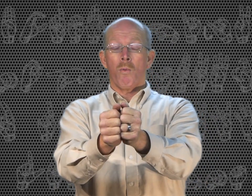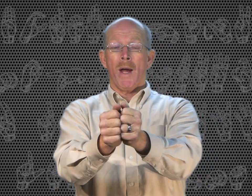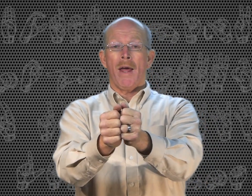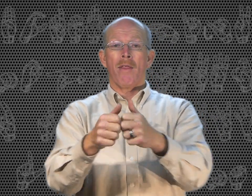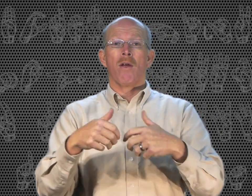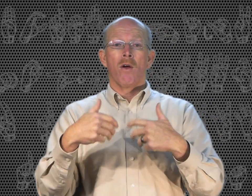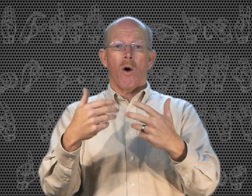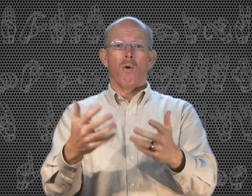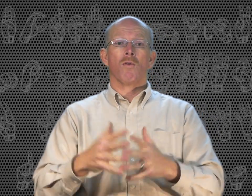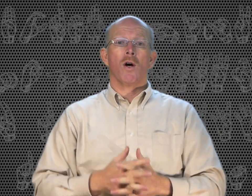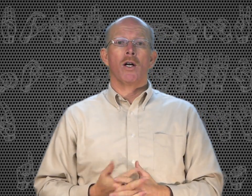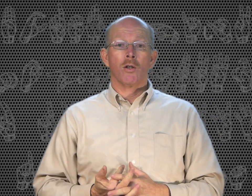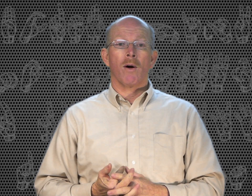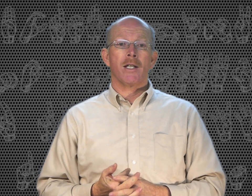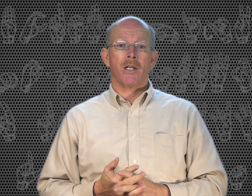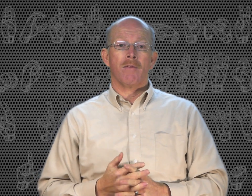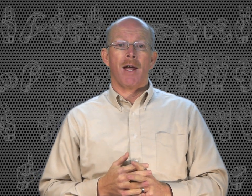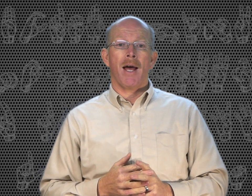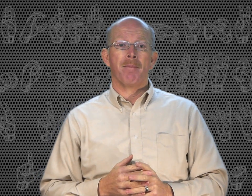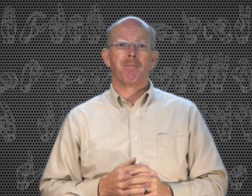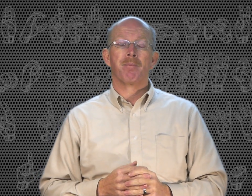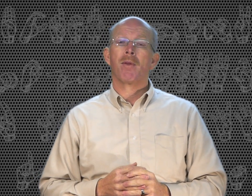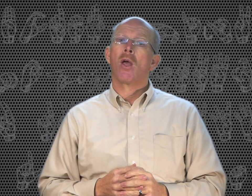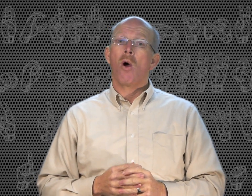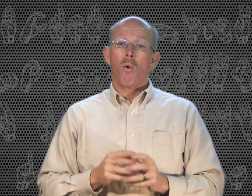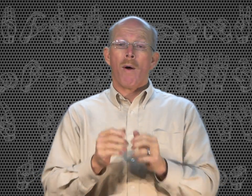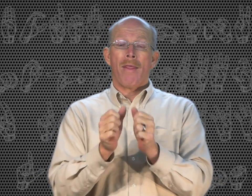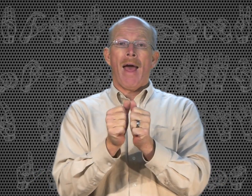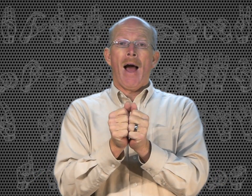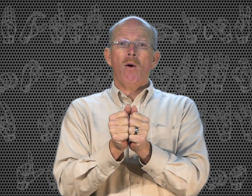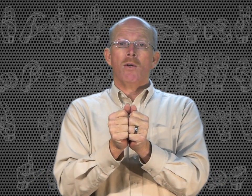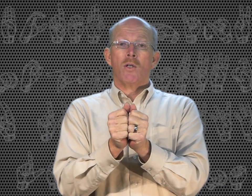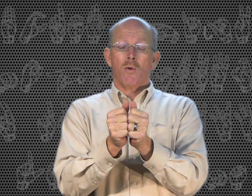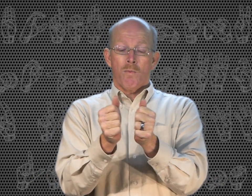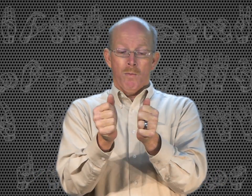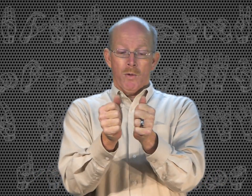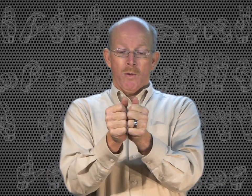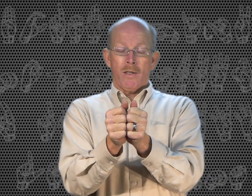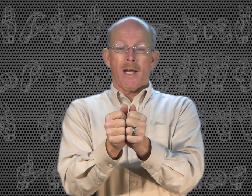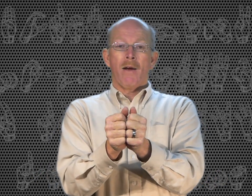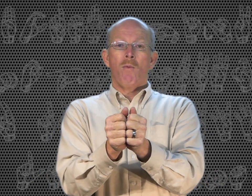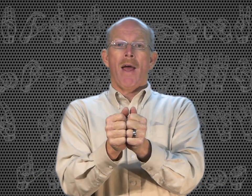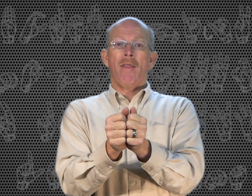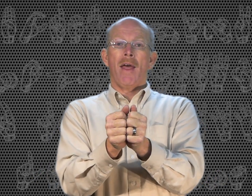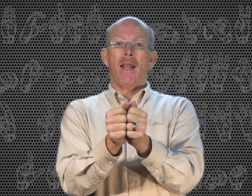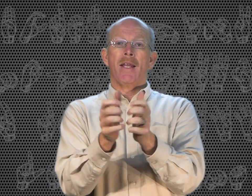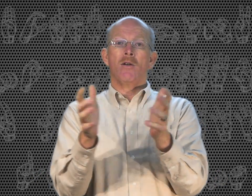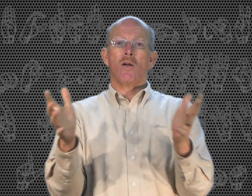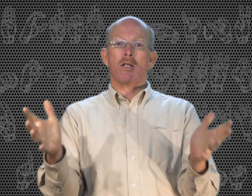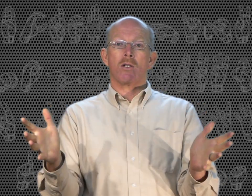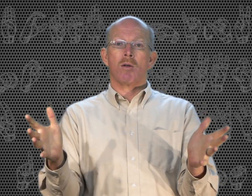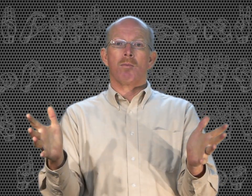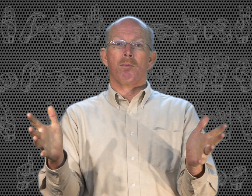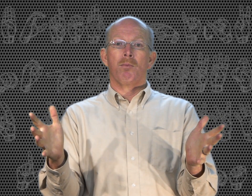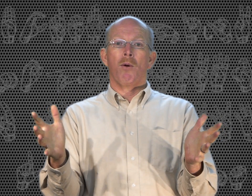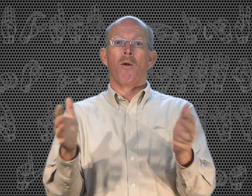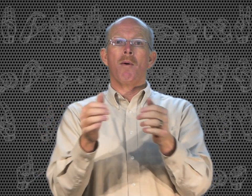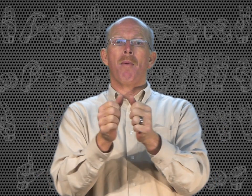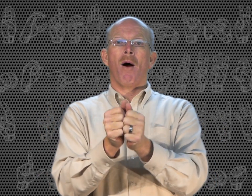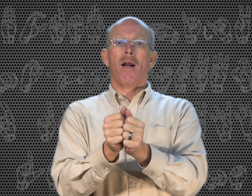with over a duration of time. Without, you do the sign with, and then you just pull them apart